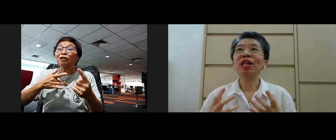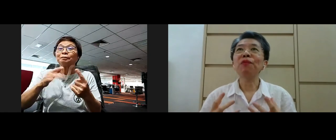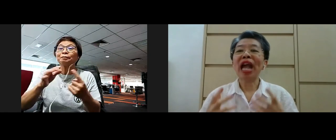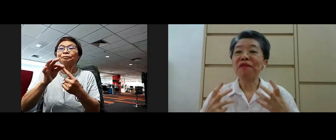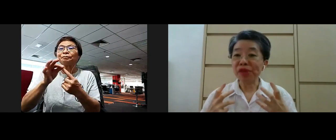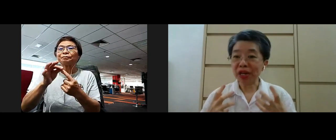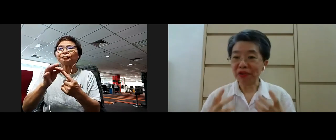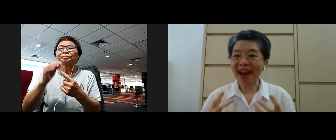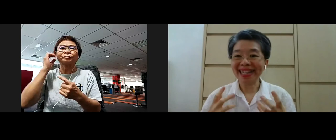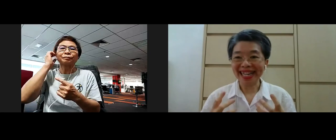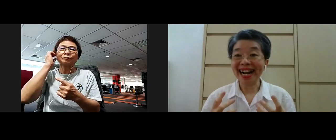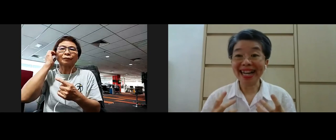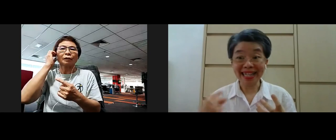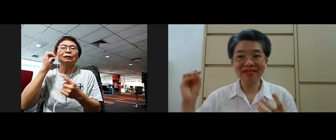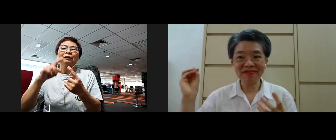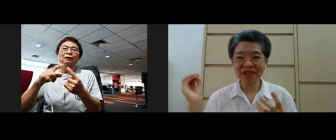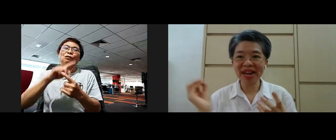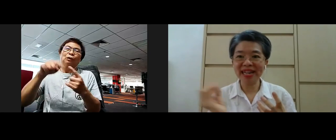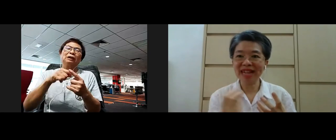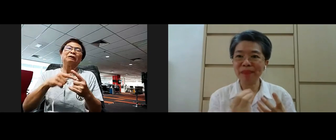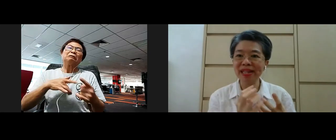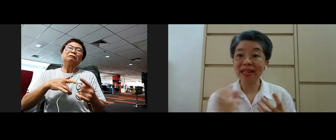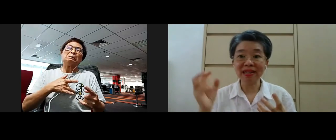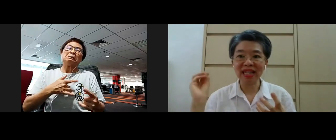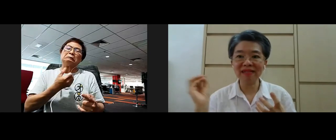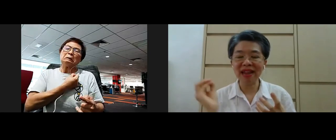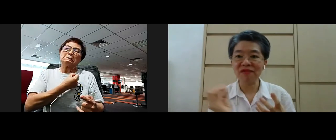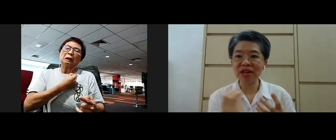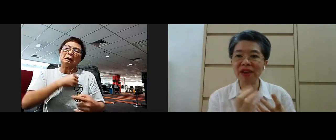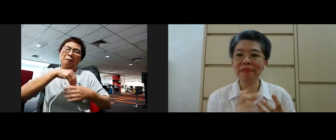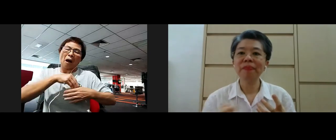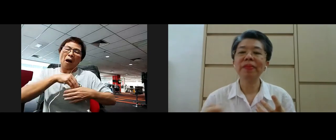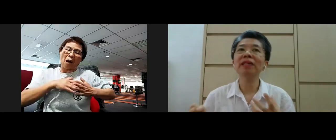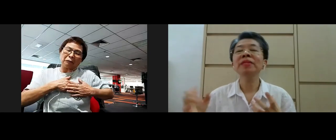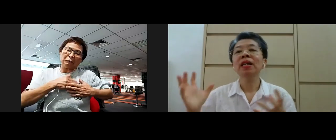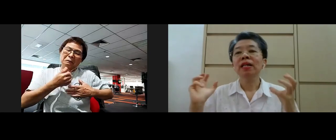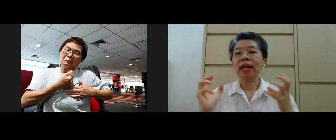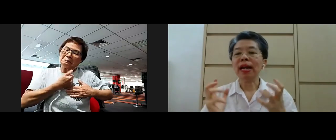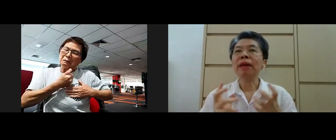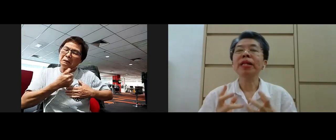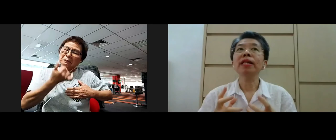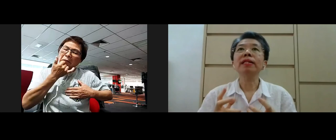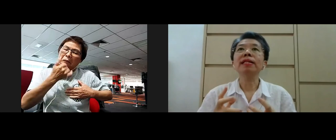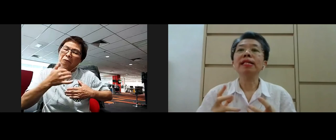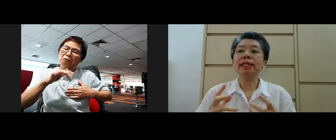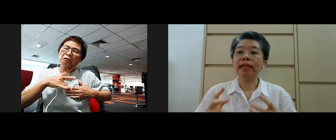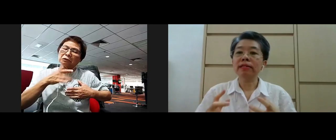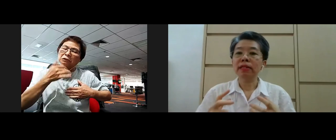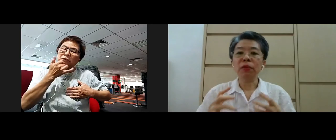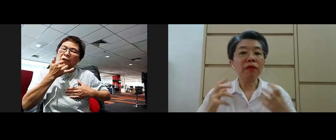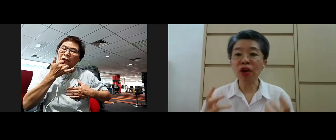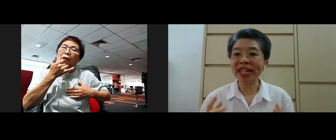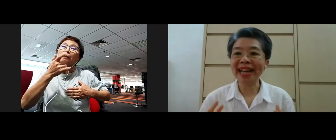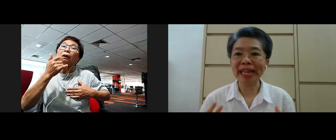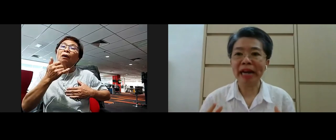or if we have regret in the heart regret now comes in guilt and regret can come in is that